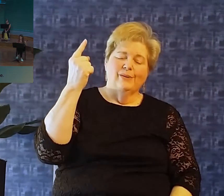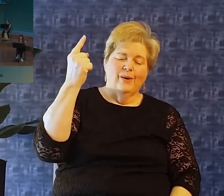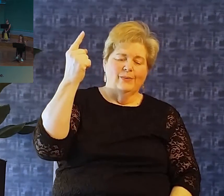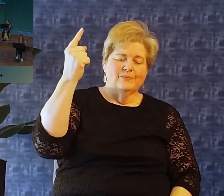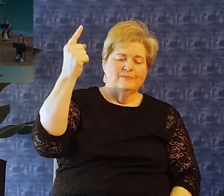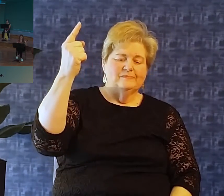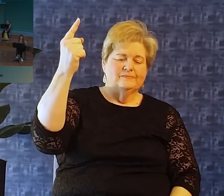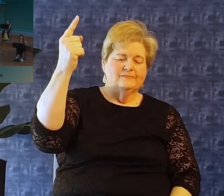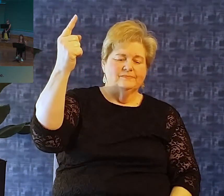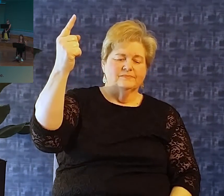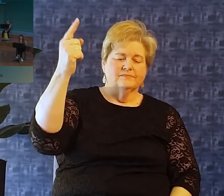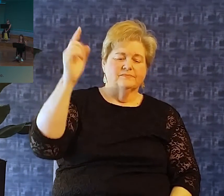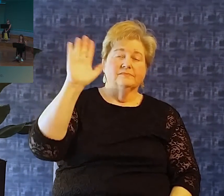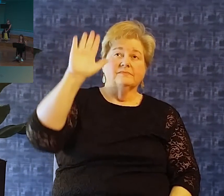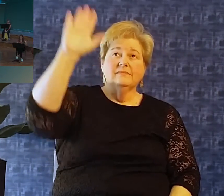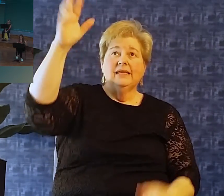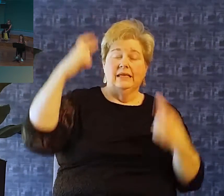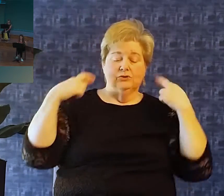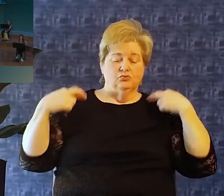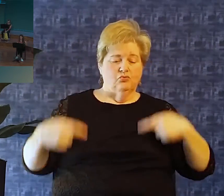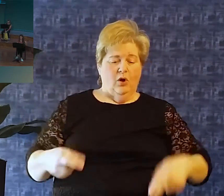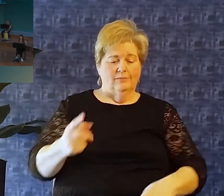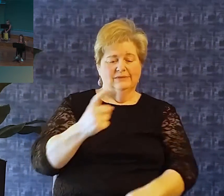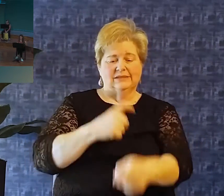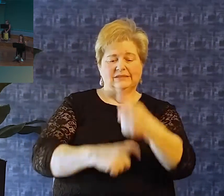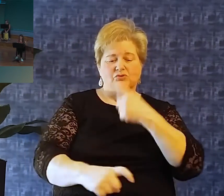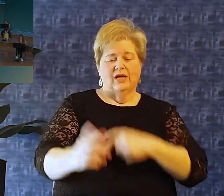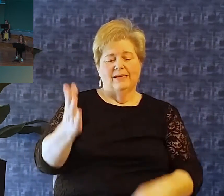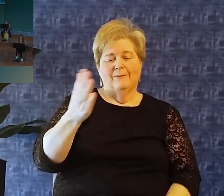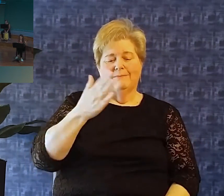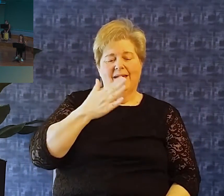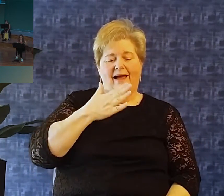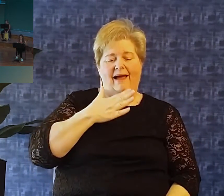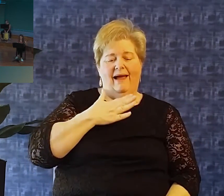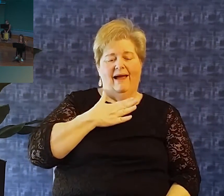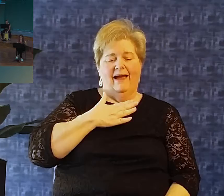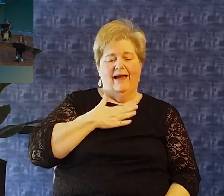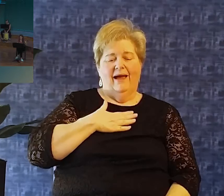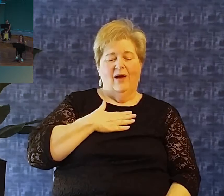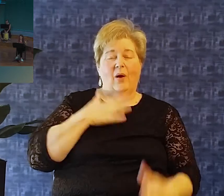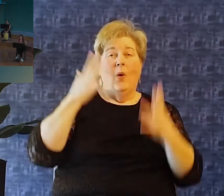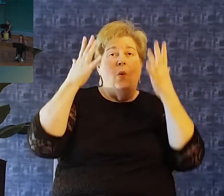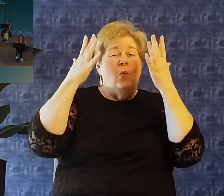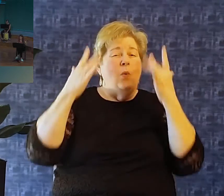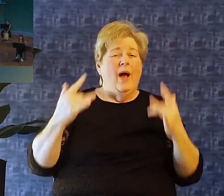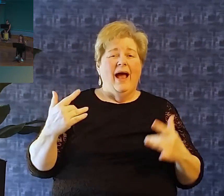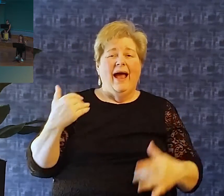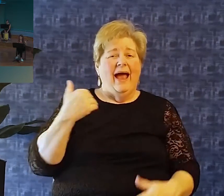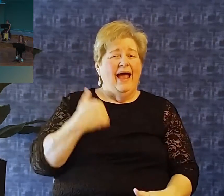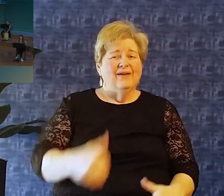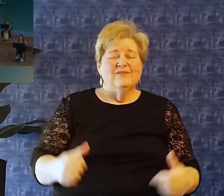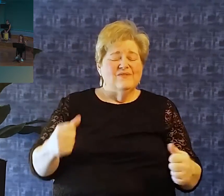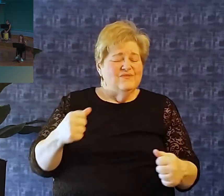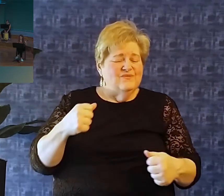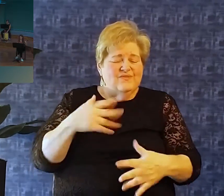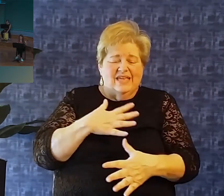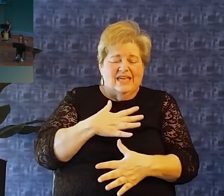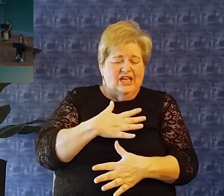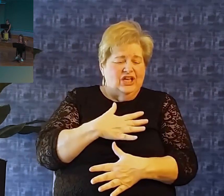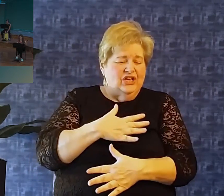alone His wealth for I, what thoughts have I for dread